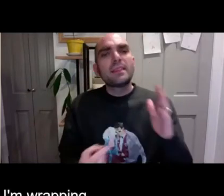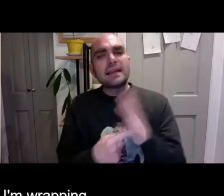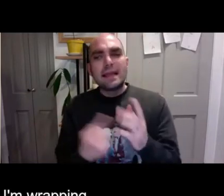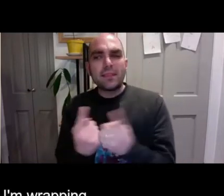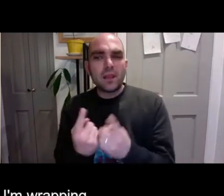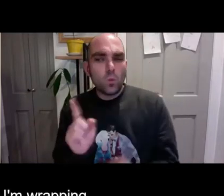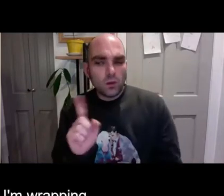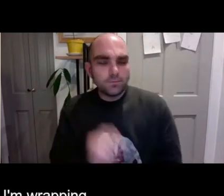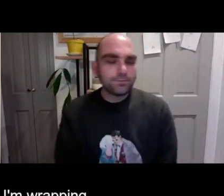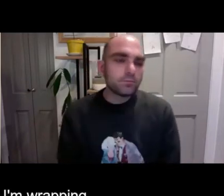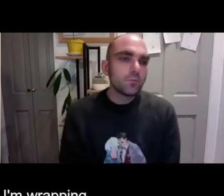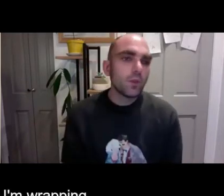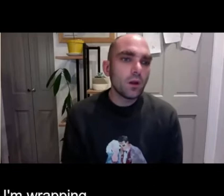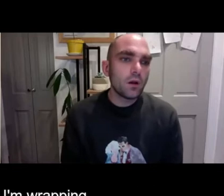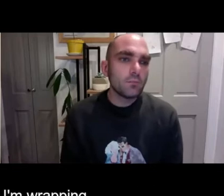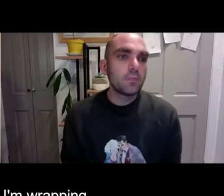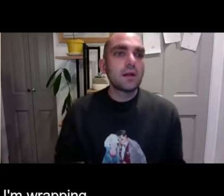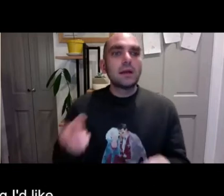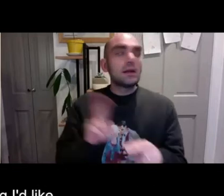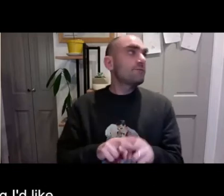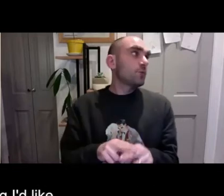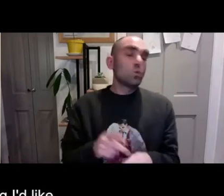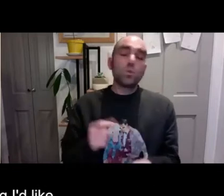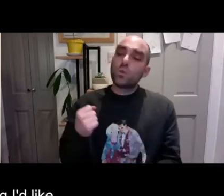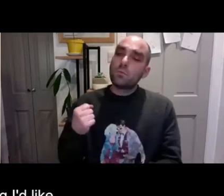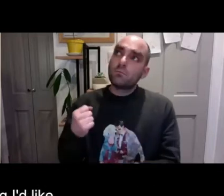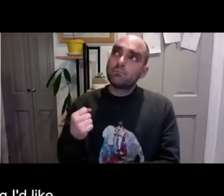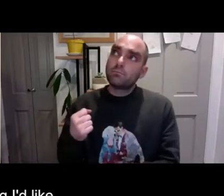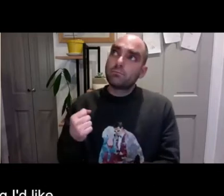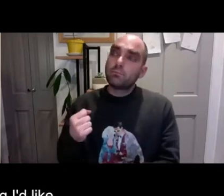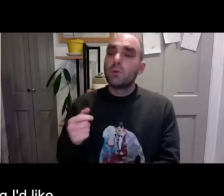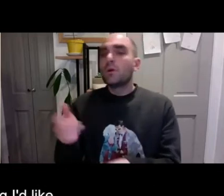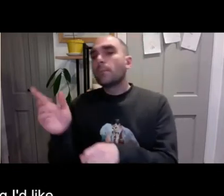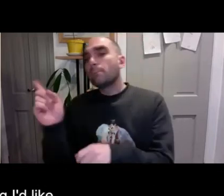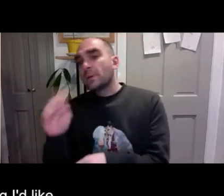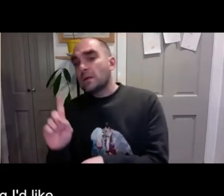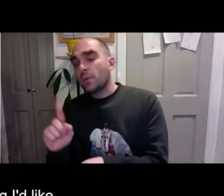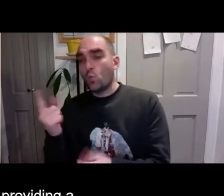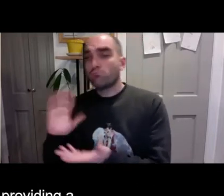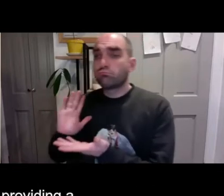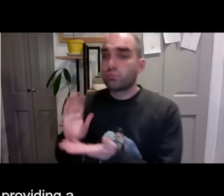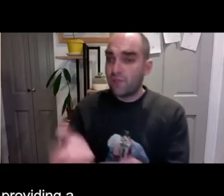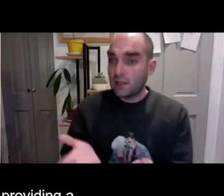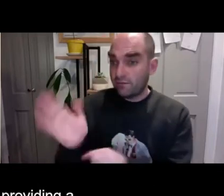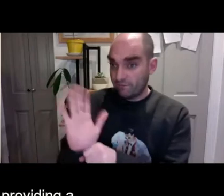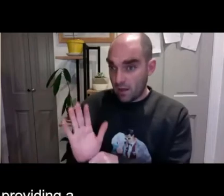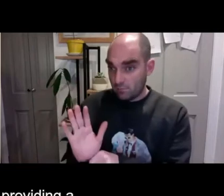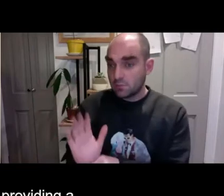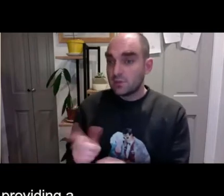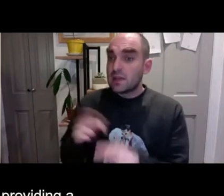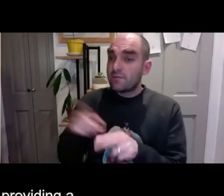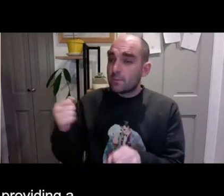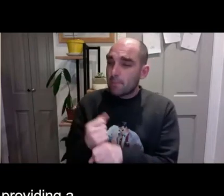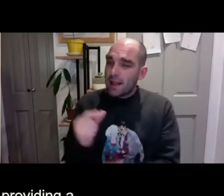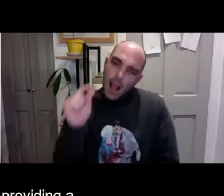So obviously, I'm wrapping up now. think the key thing I'd like to say is, if you, if